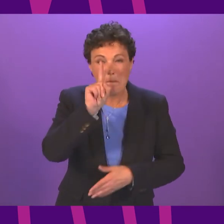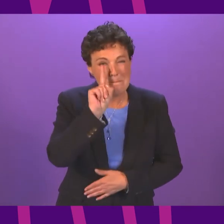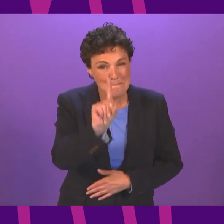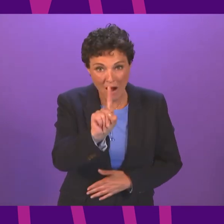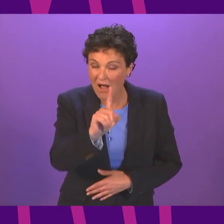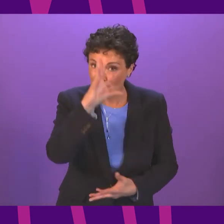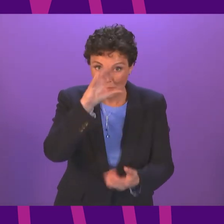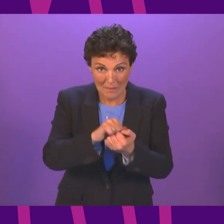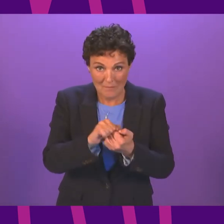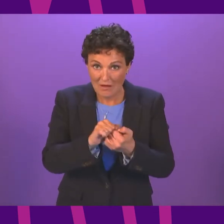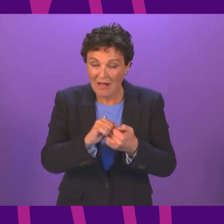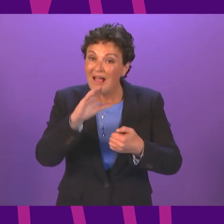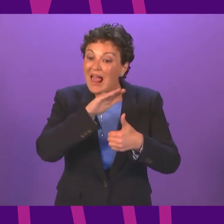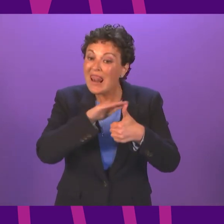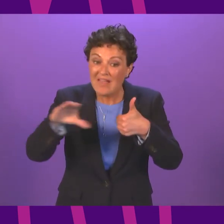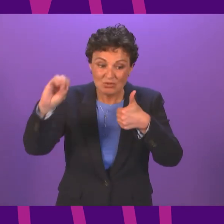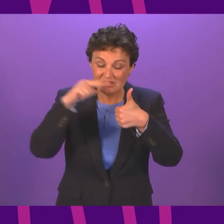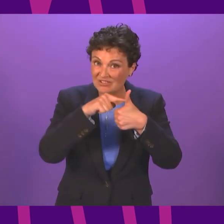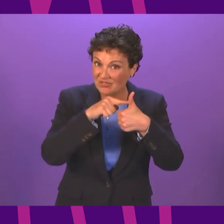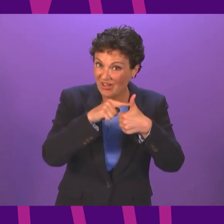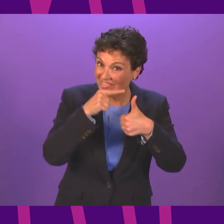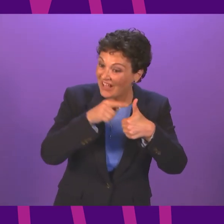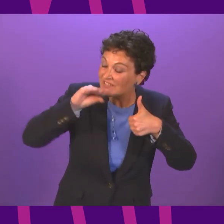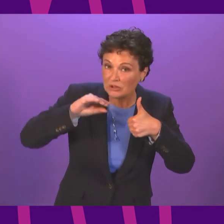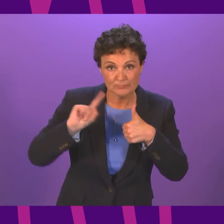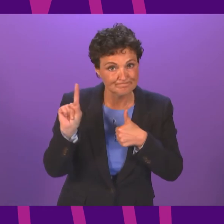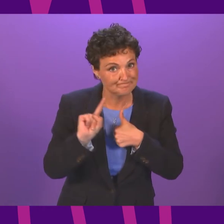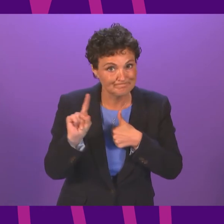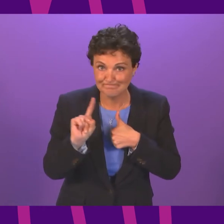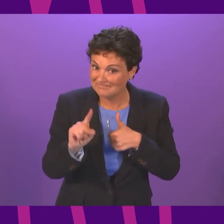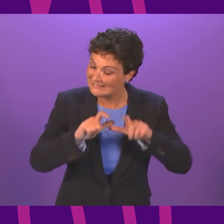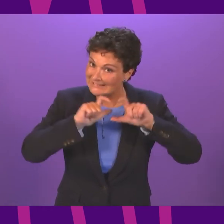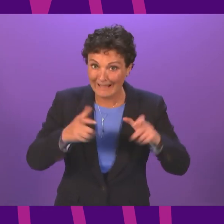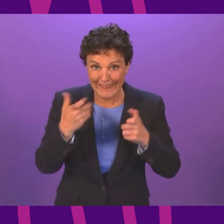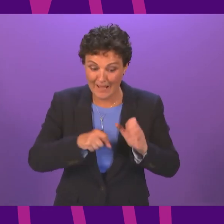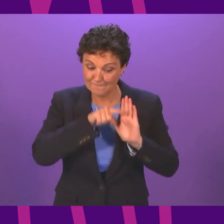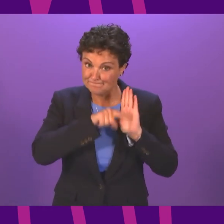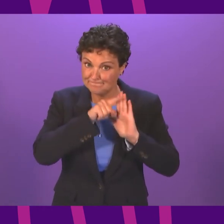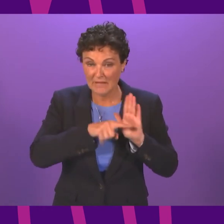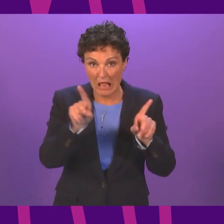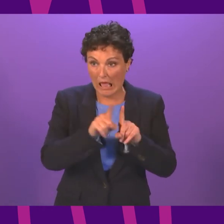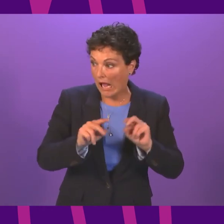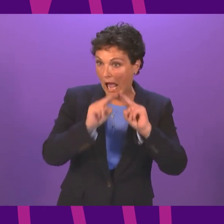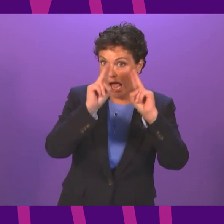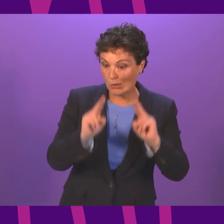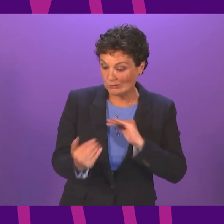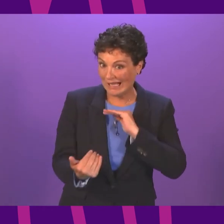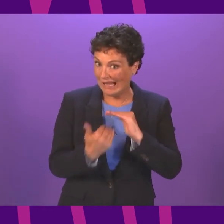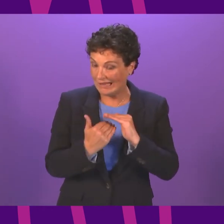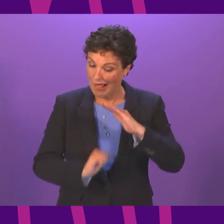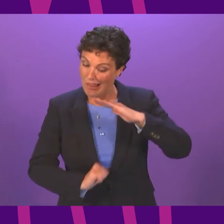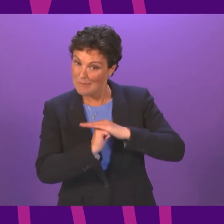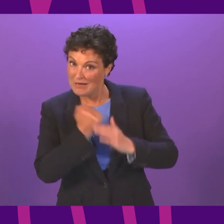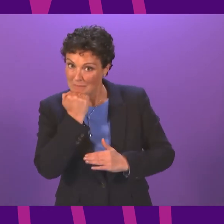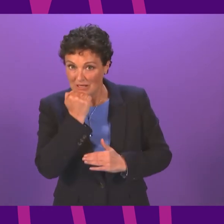zero cannot be an end point. Some of the restrictions it entails are still significant, for example, the household limit for indoor gatherings.